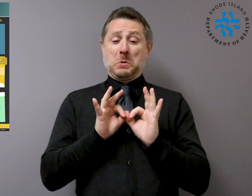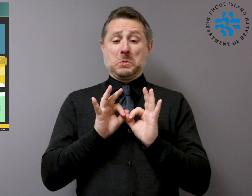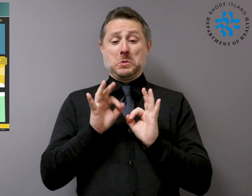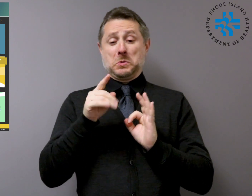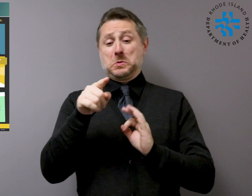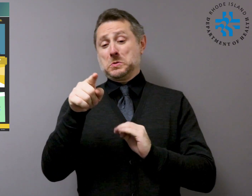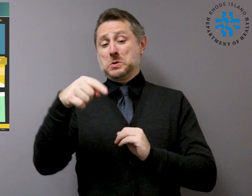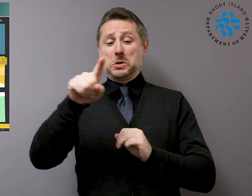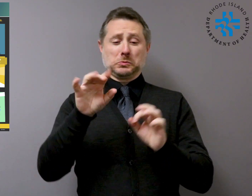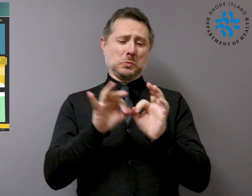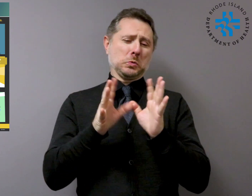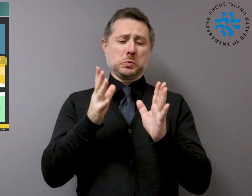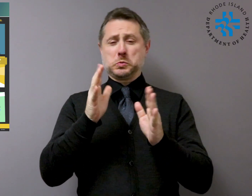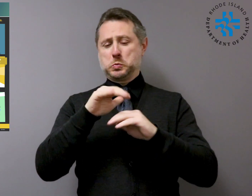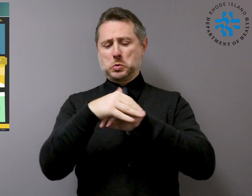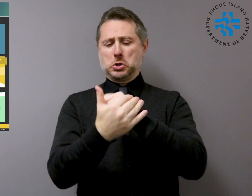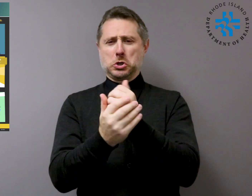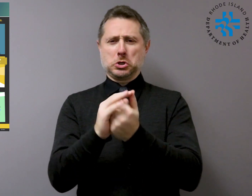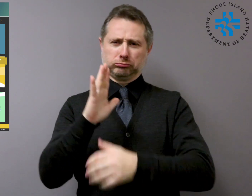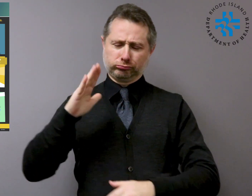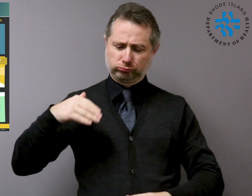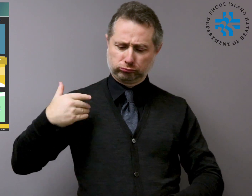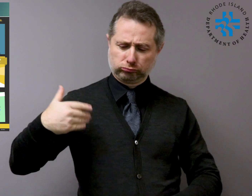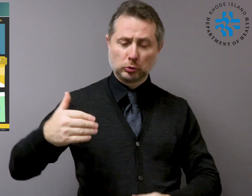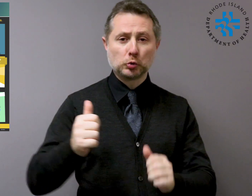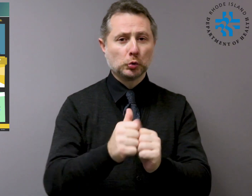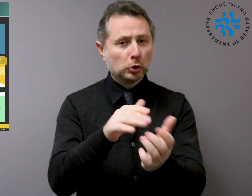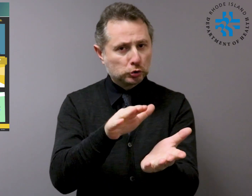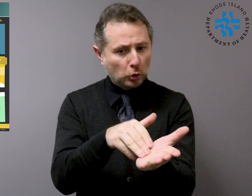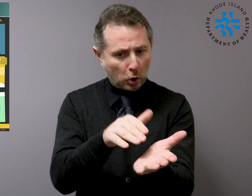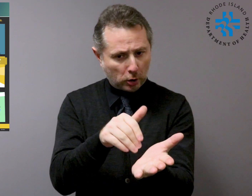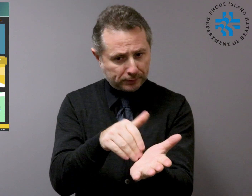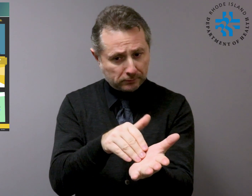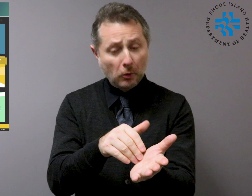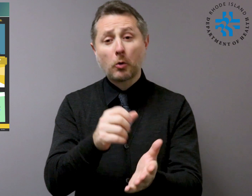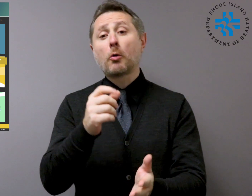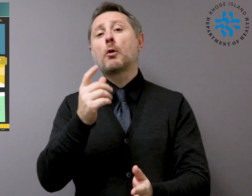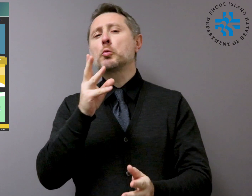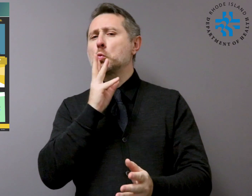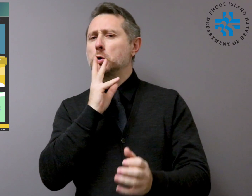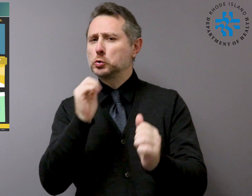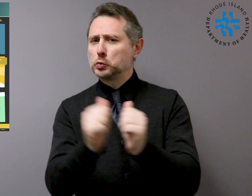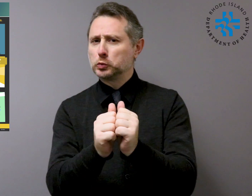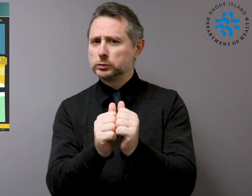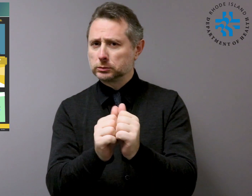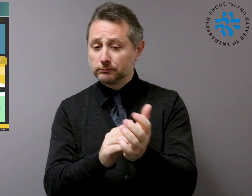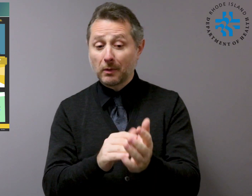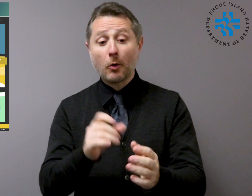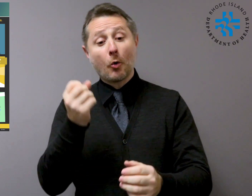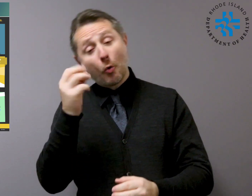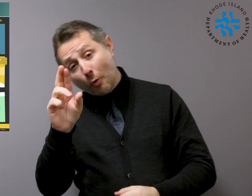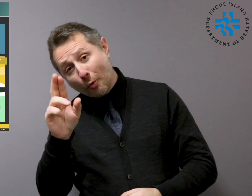It is also very important for people to wash their hands regularly with soap and water or an alcohol-based hand sanitizer.